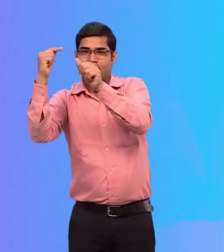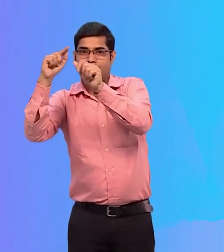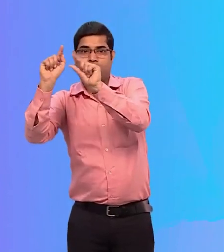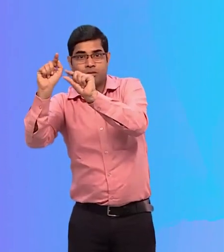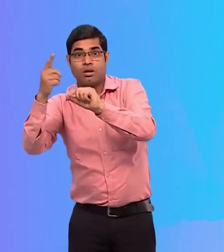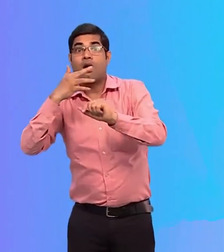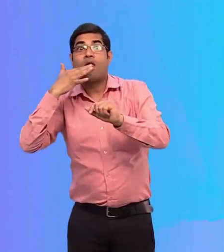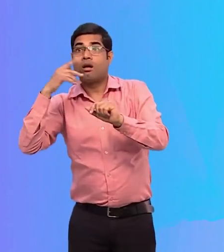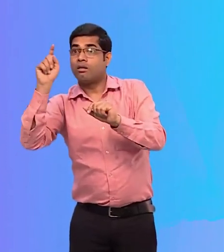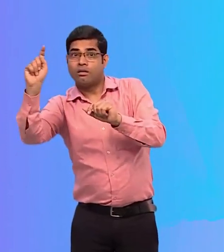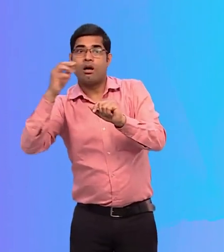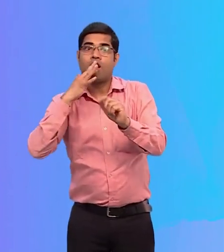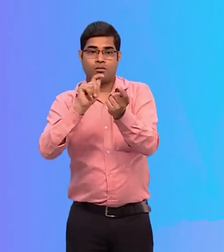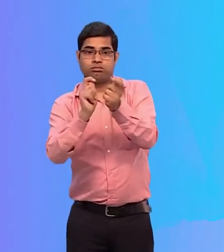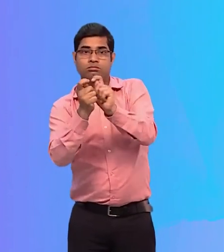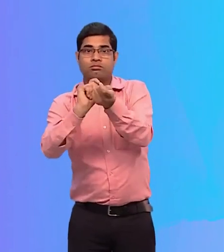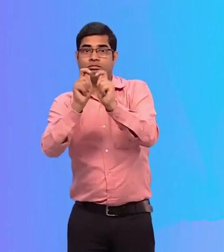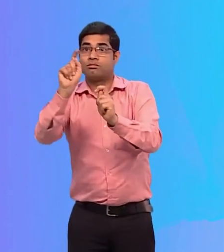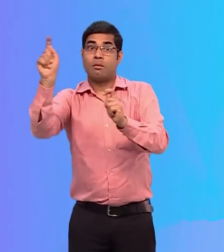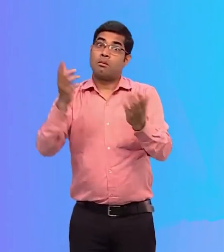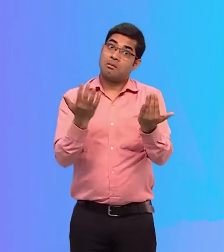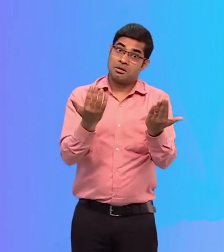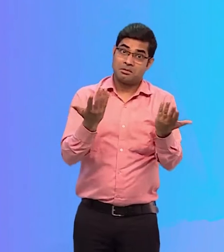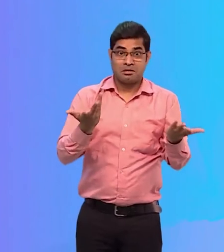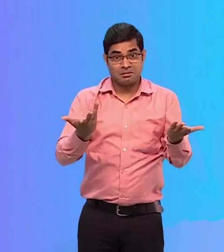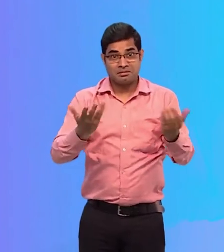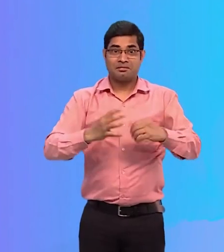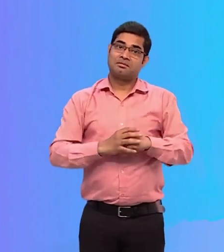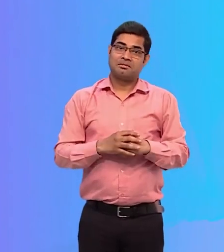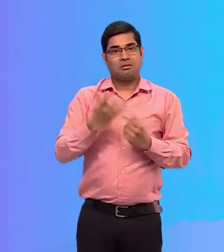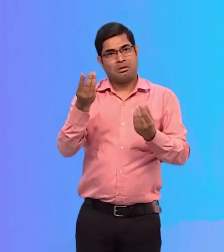with the letter A in combination of different colors.